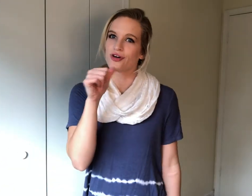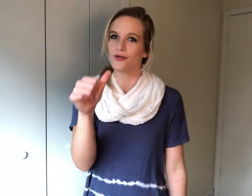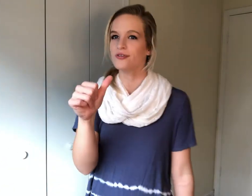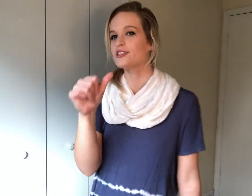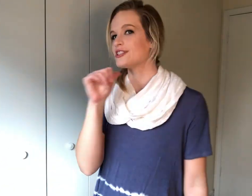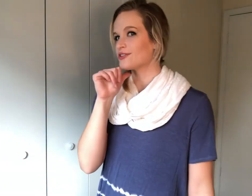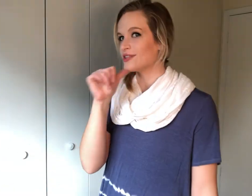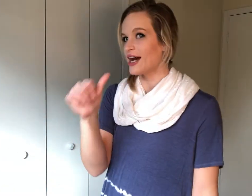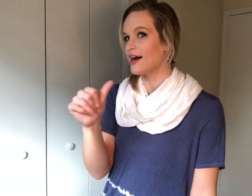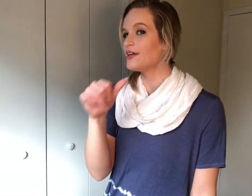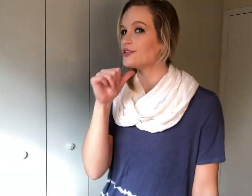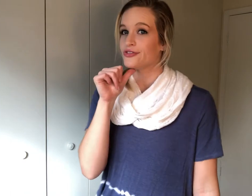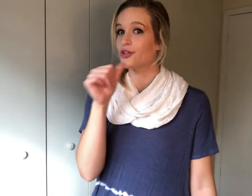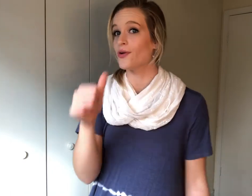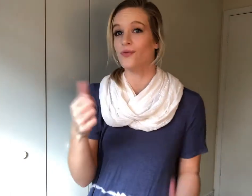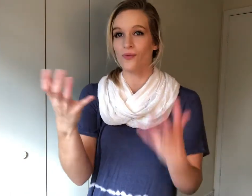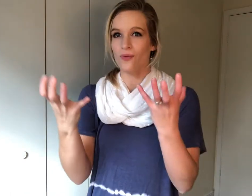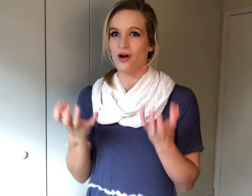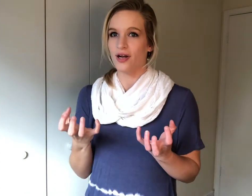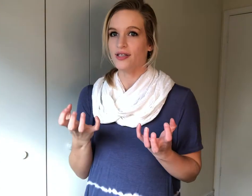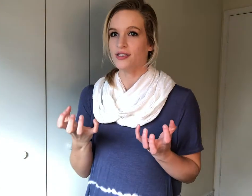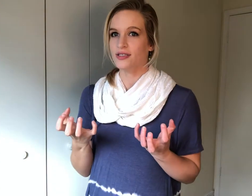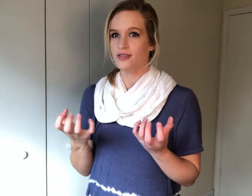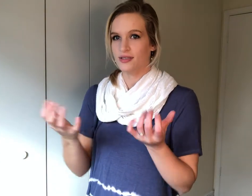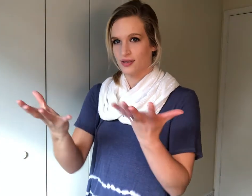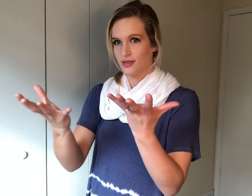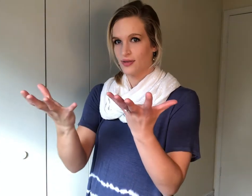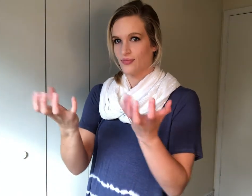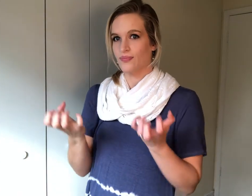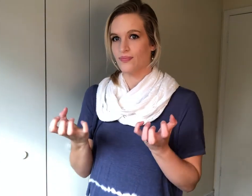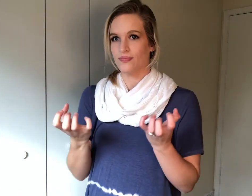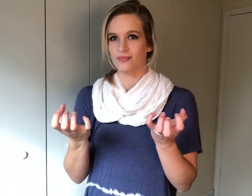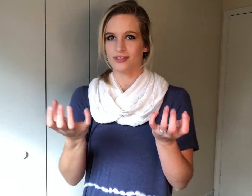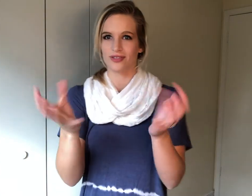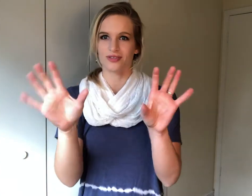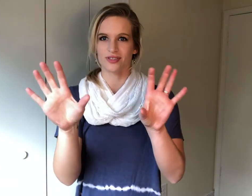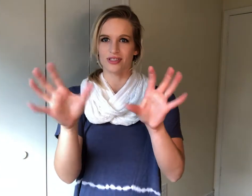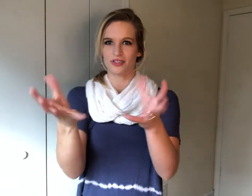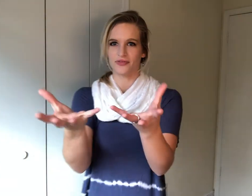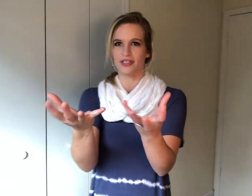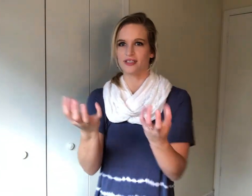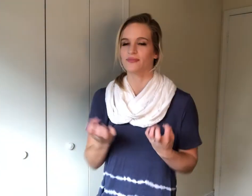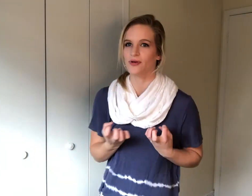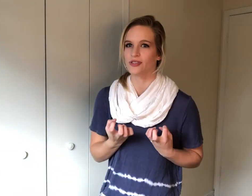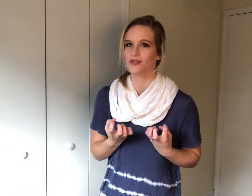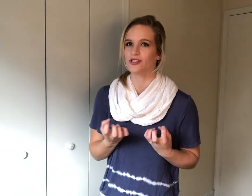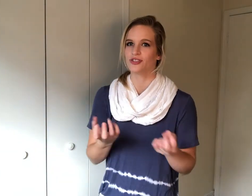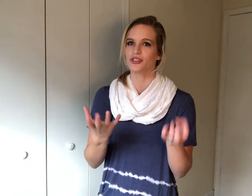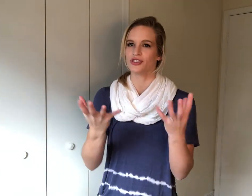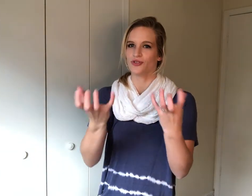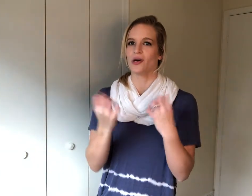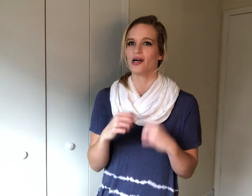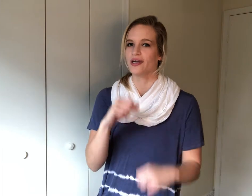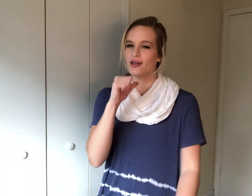don't don't not don't want so scrunch your fingers and pull it towards you because you want it